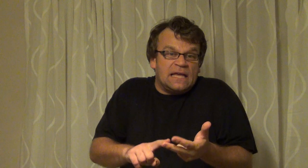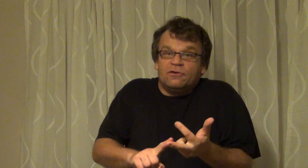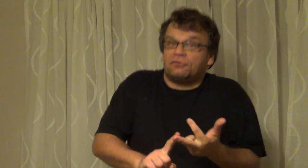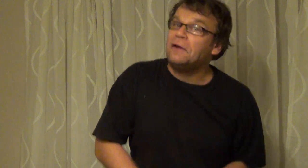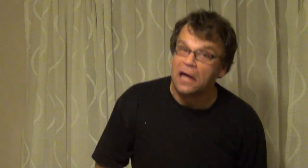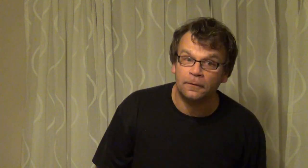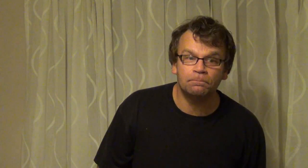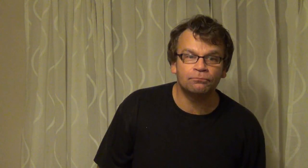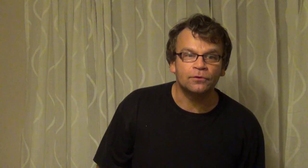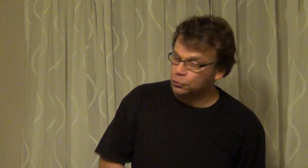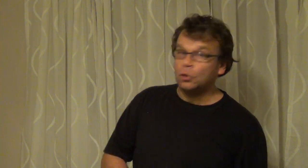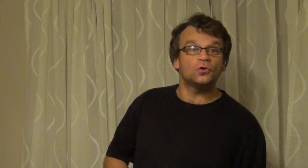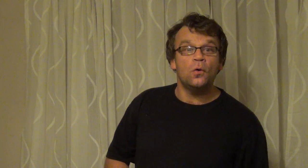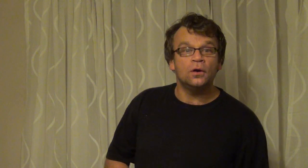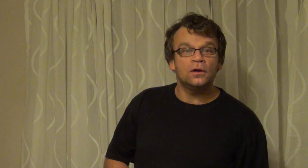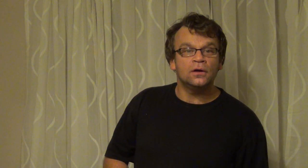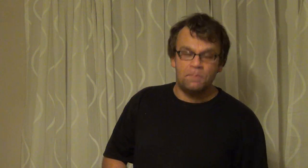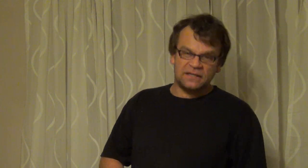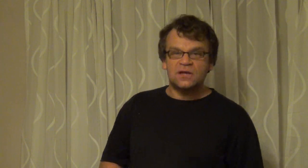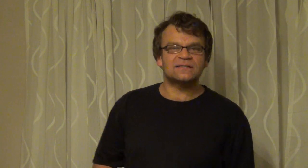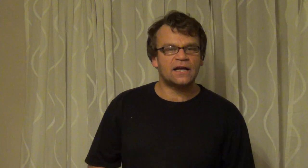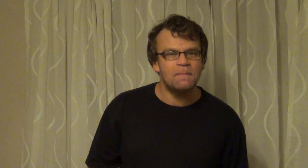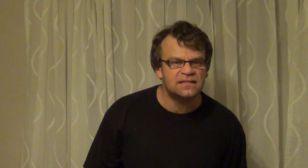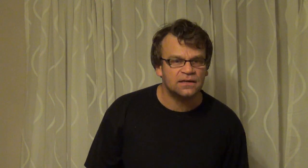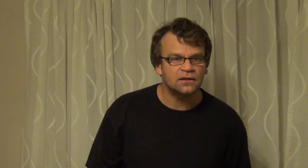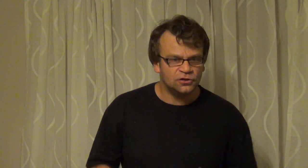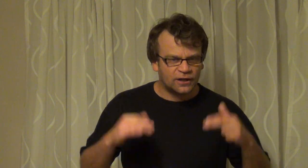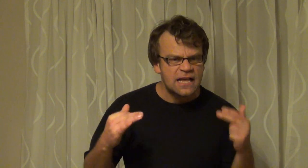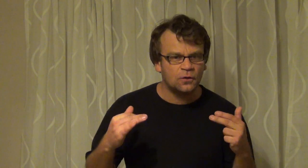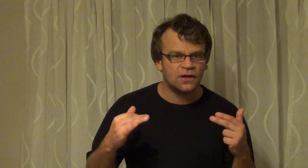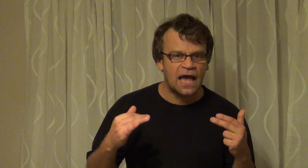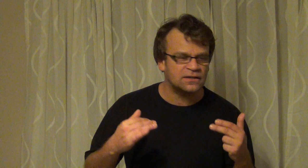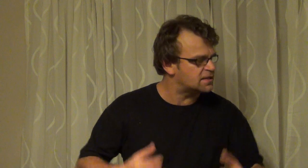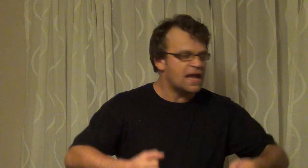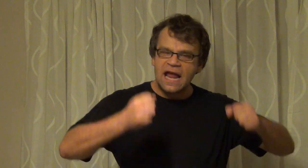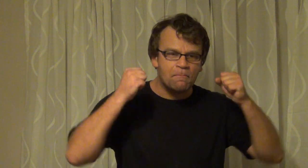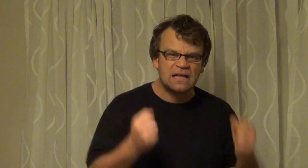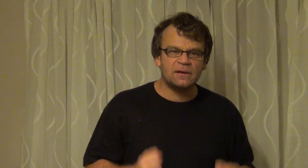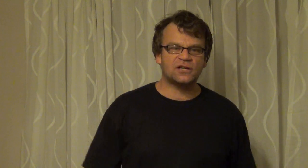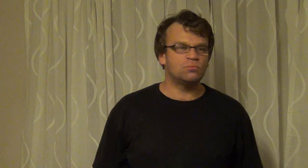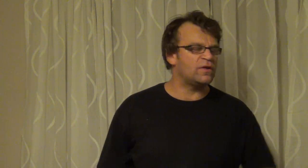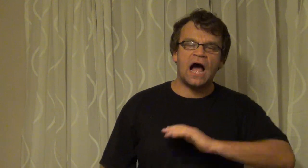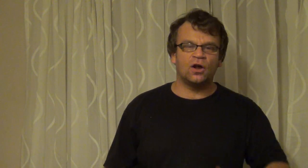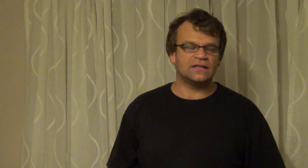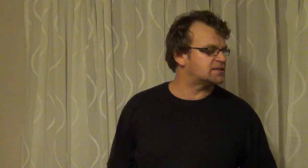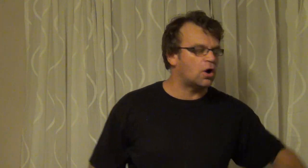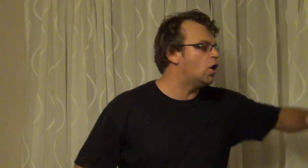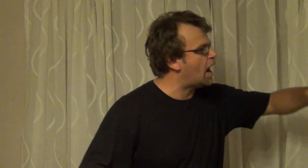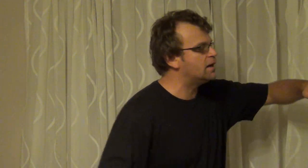even a thriller you don't know but it sounds like amazing The King of the Lions it must be an action movie I love it I said oh I